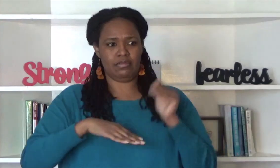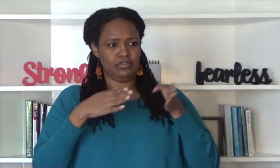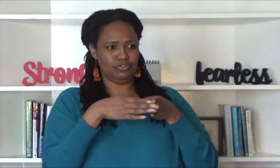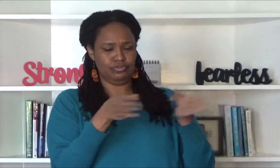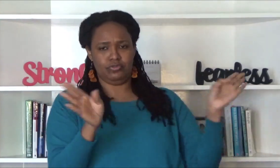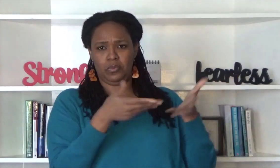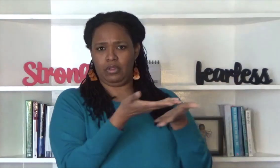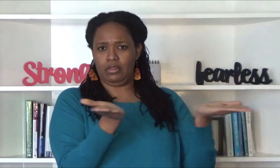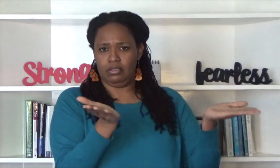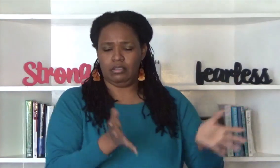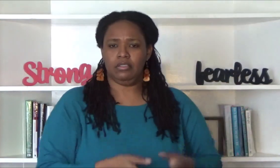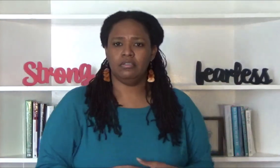population